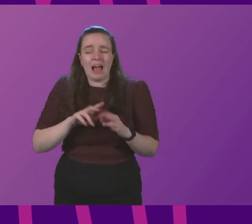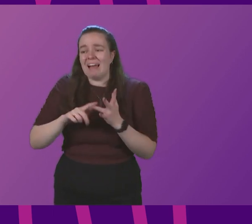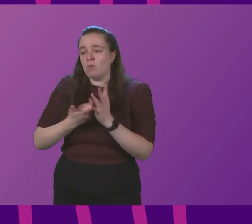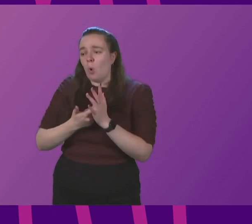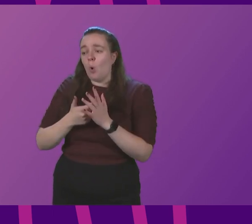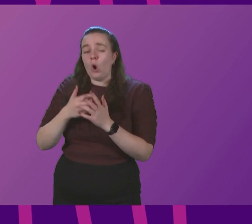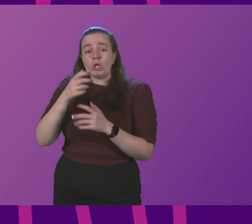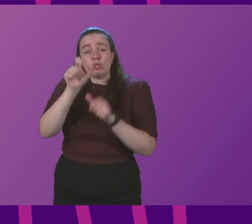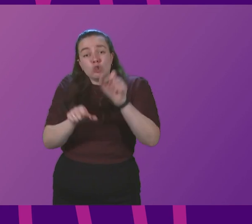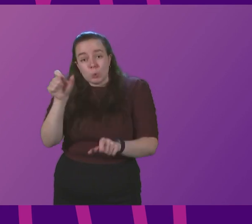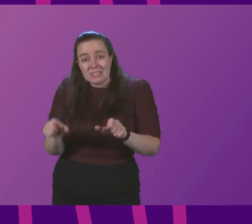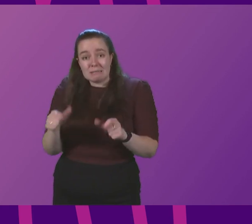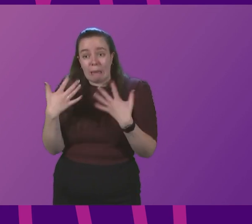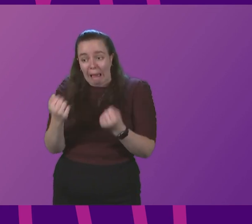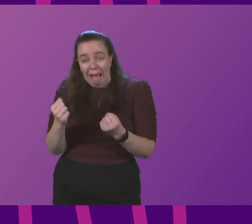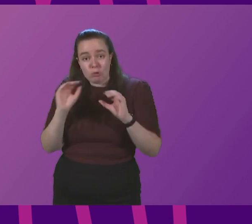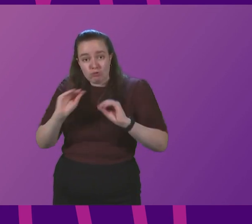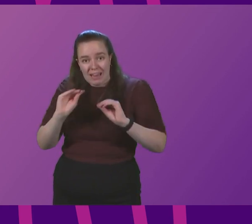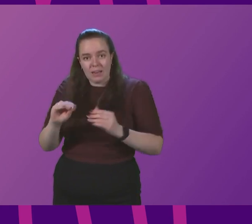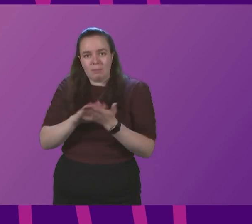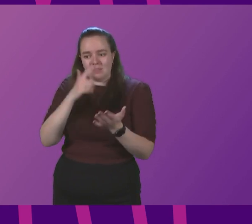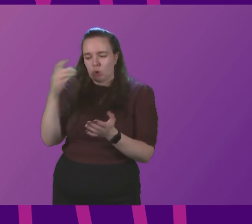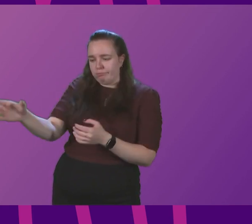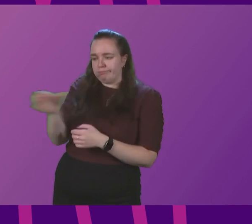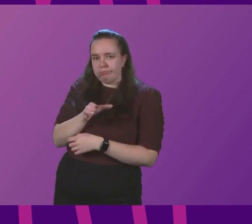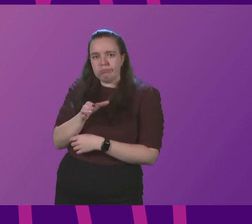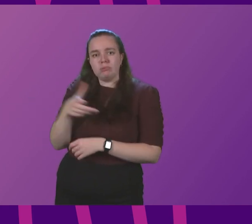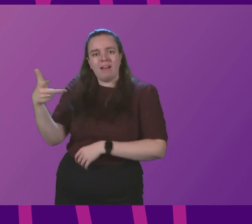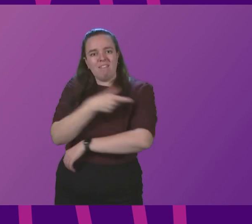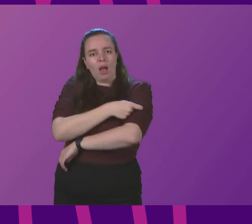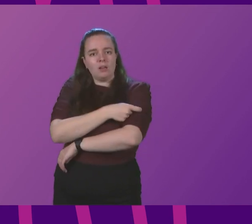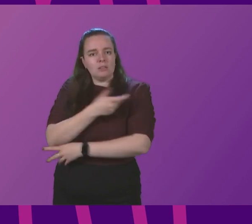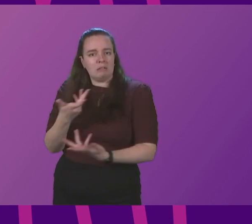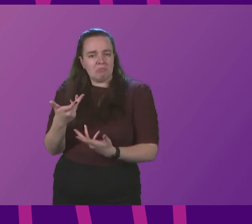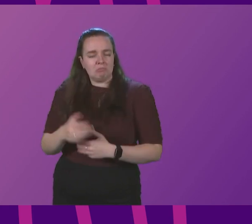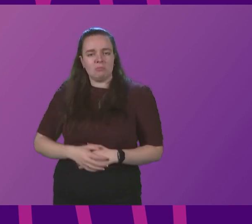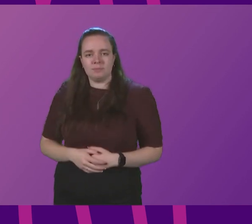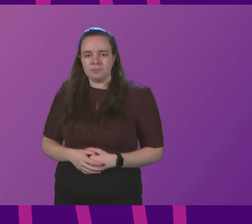nursing students with adequate training, who could come in and fill up these gaps?